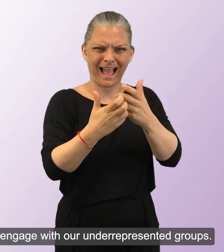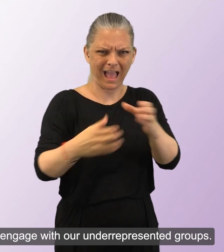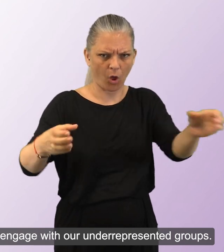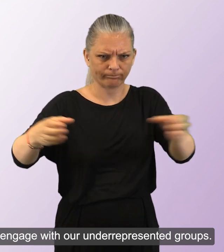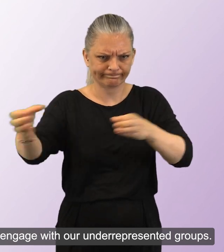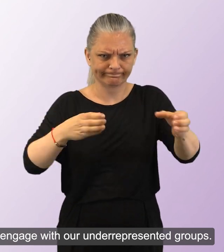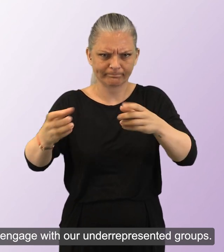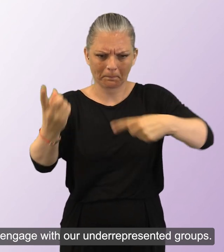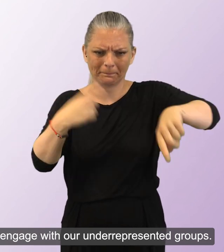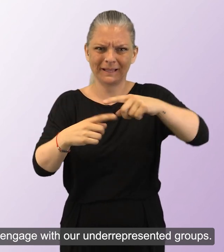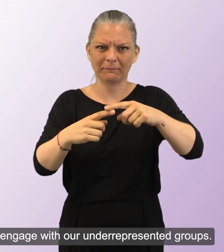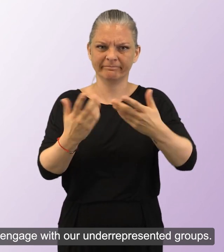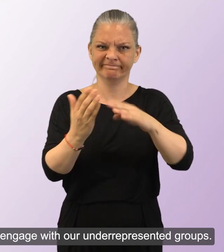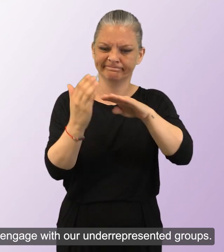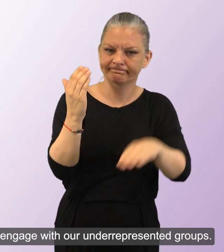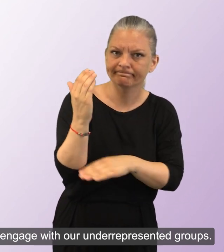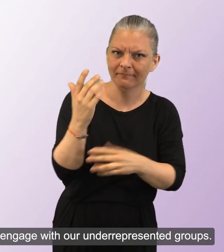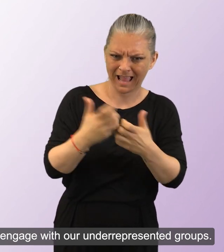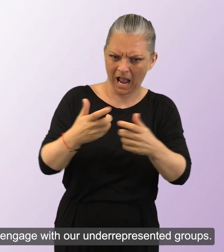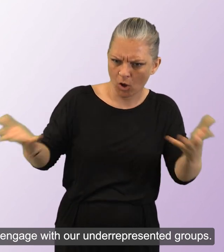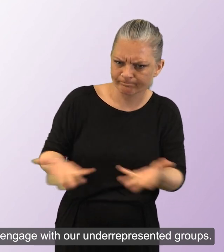help us engage with our underrepresented groups.